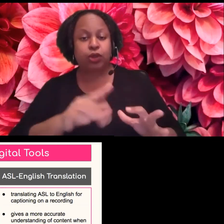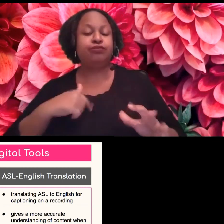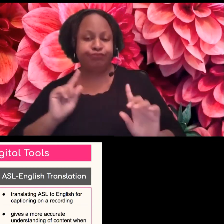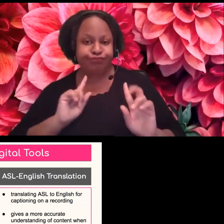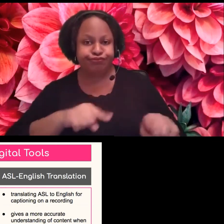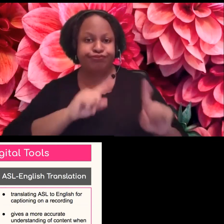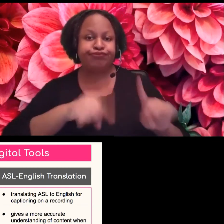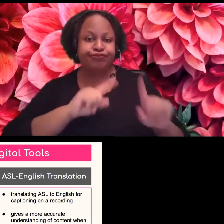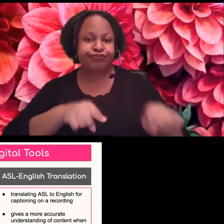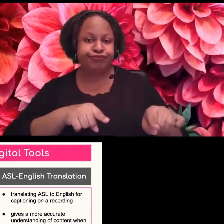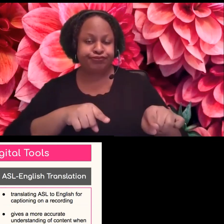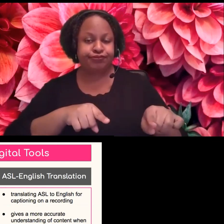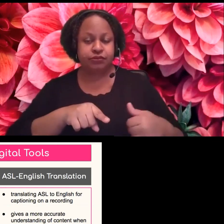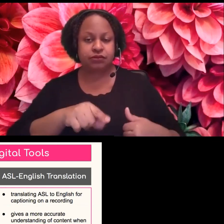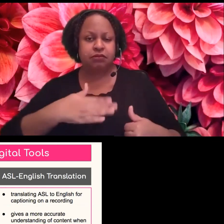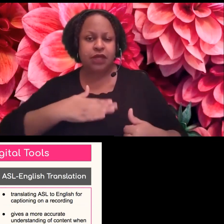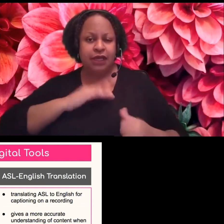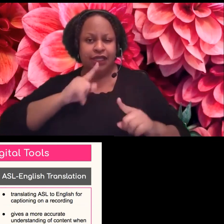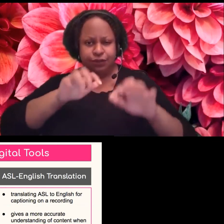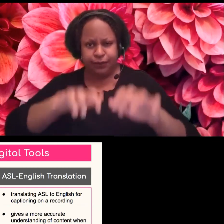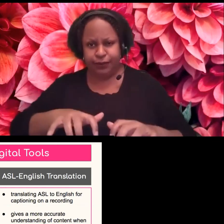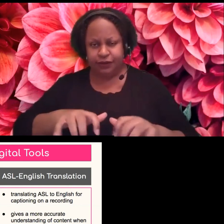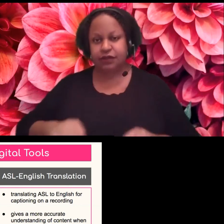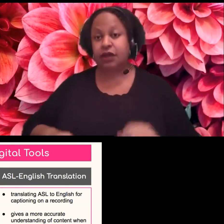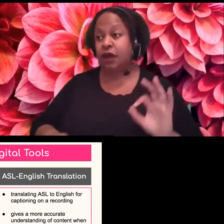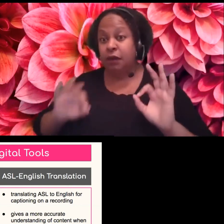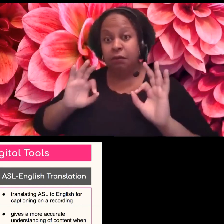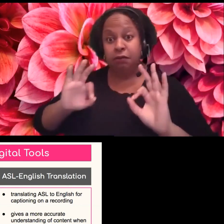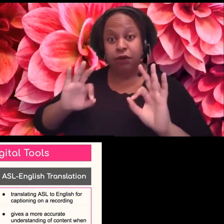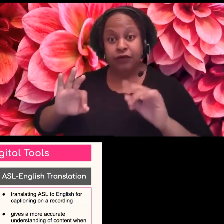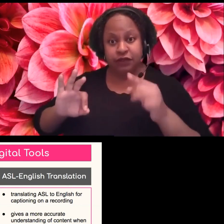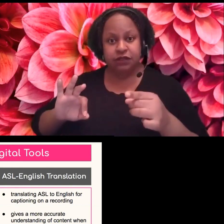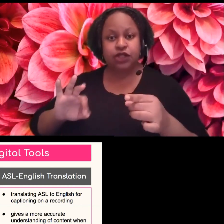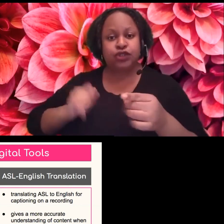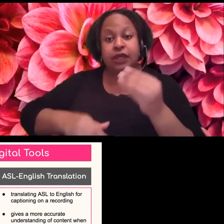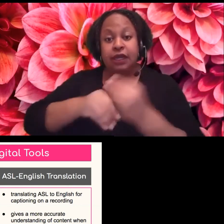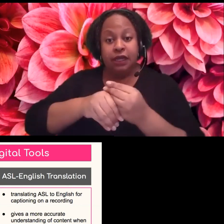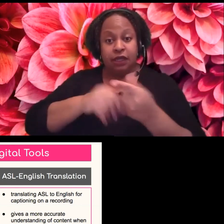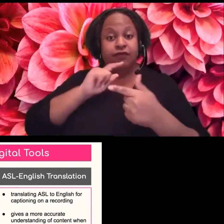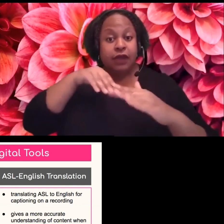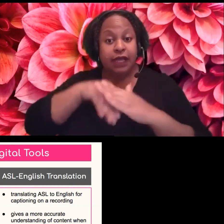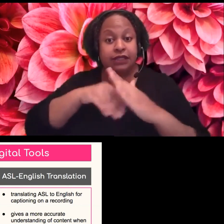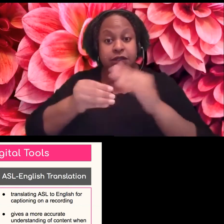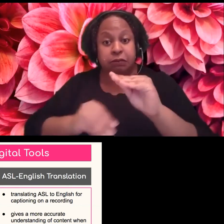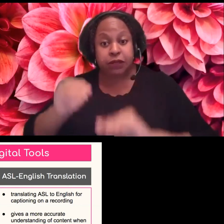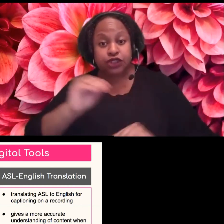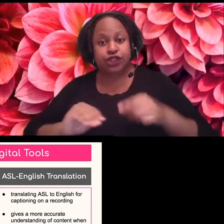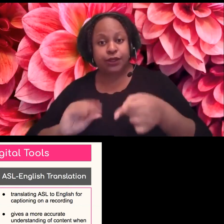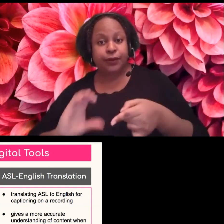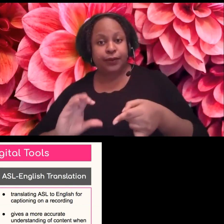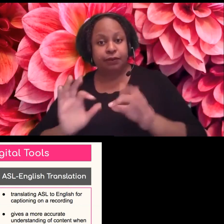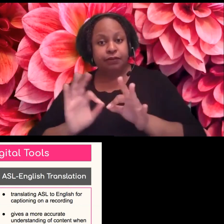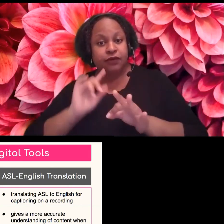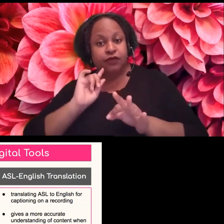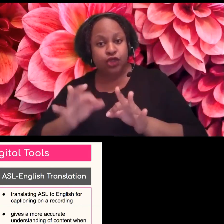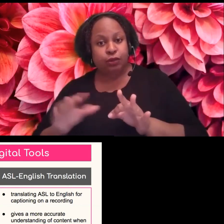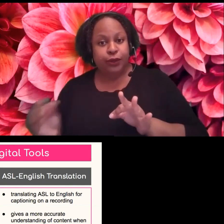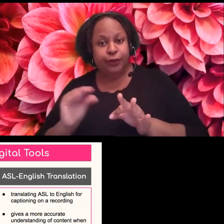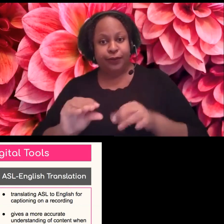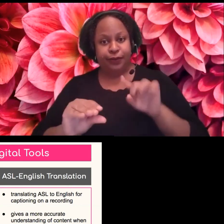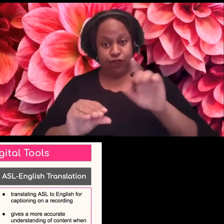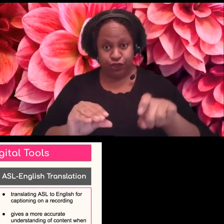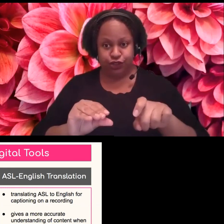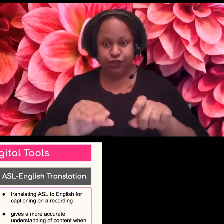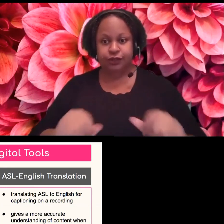that's absolutely perfect. And you should be putting it in your, uh, budgets anyway, regardless. So, you know what I mean? Just,